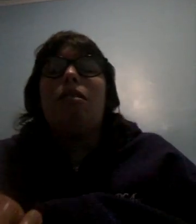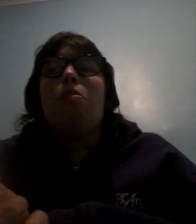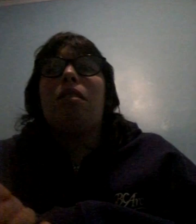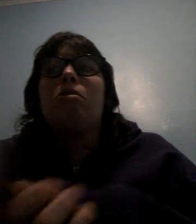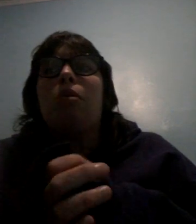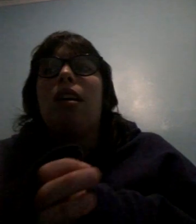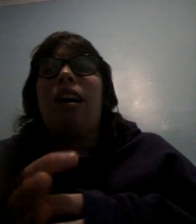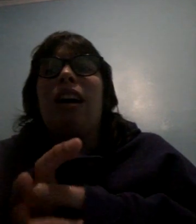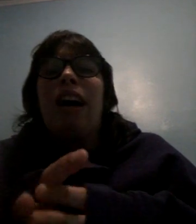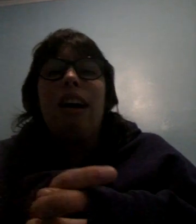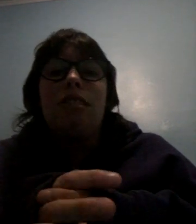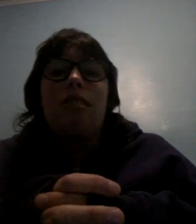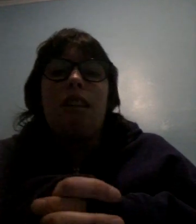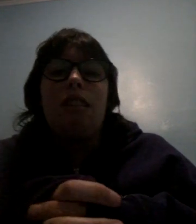but the spring that I had like